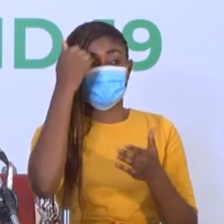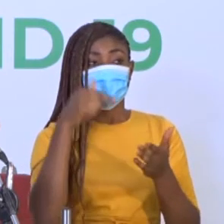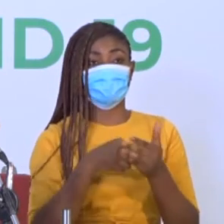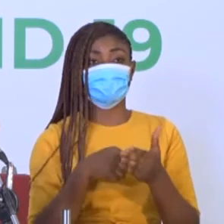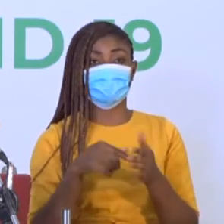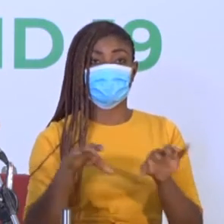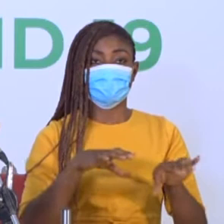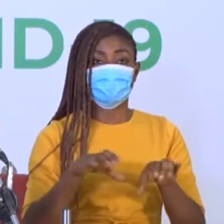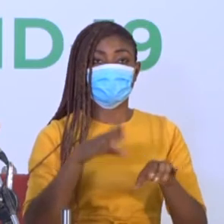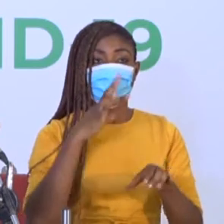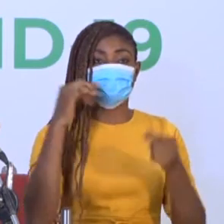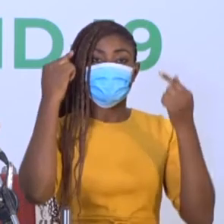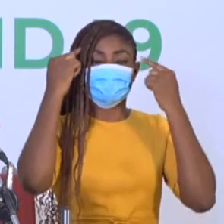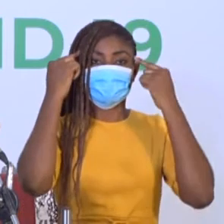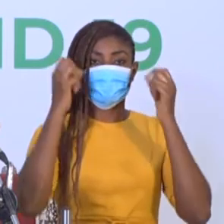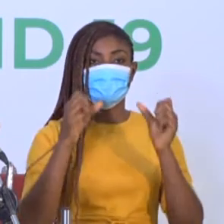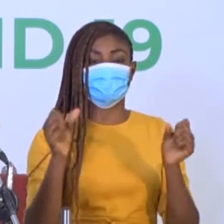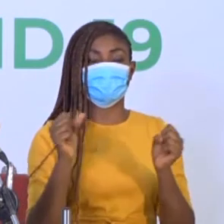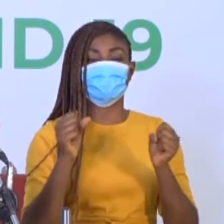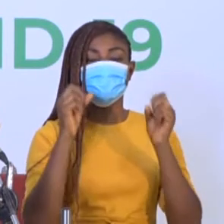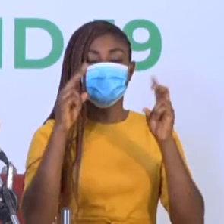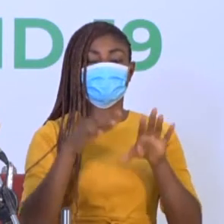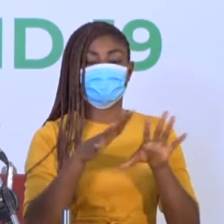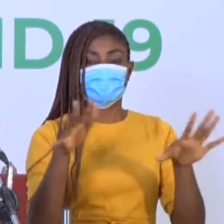considered super-spreader events.